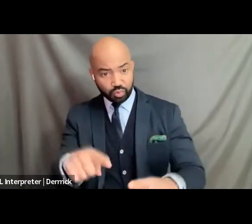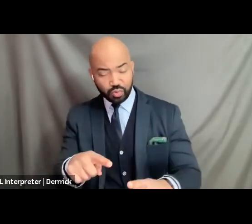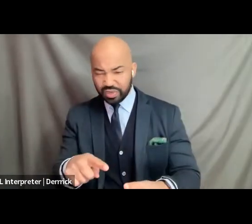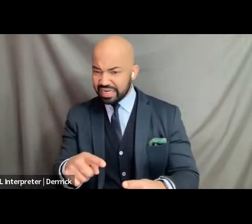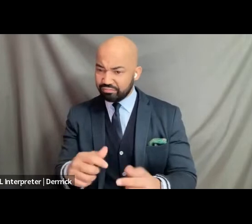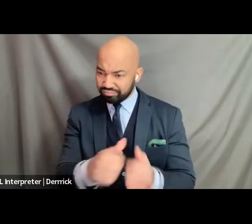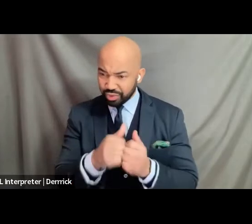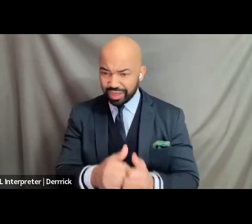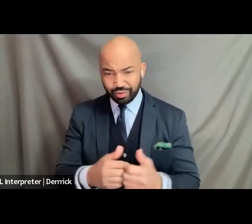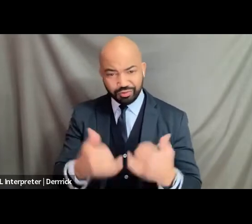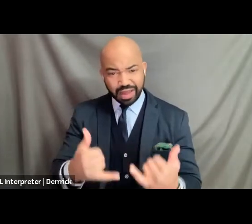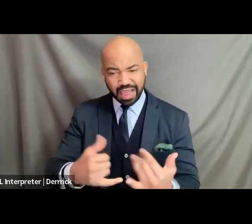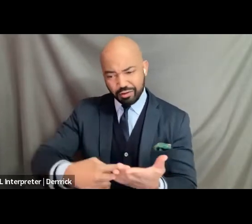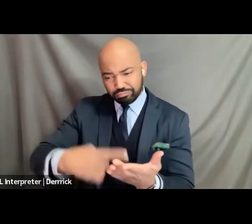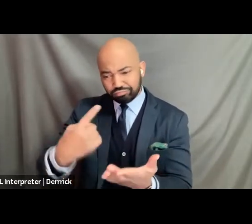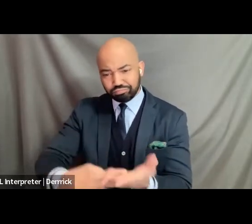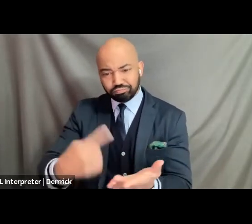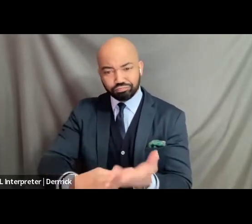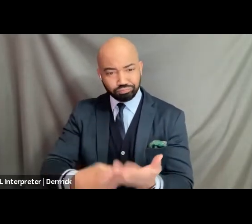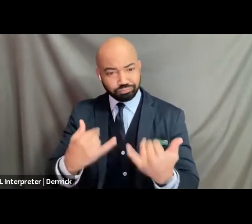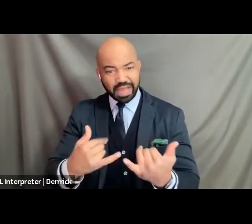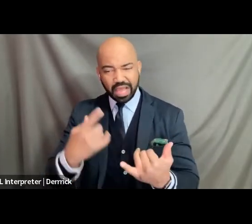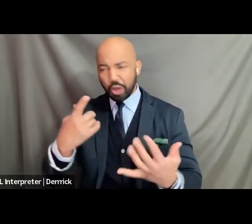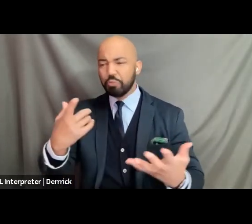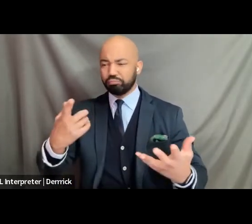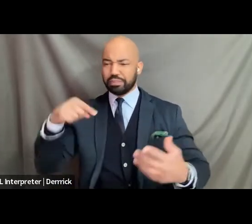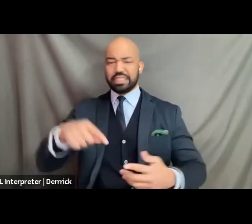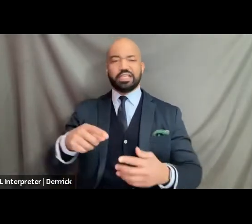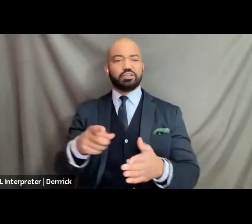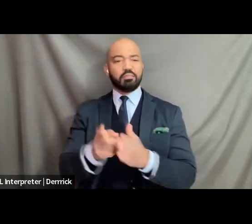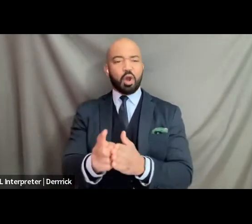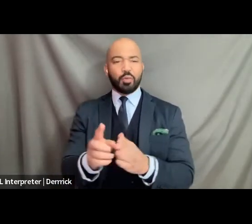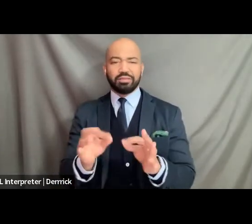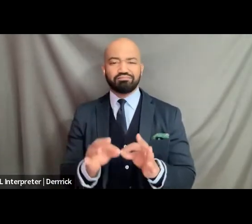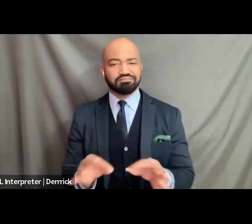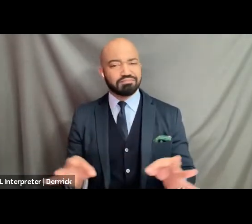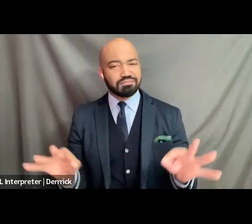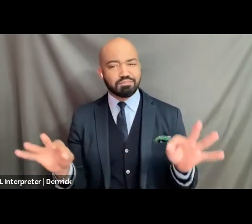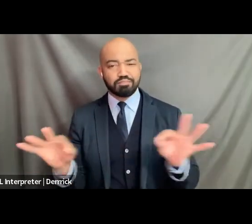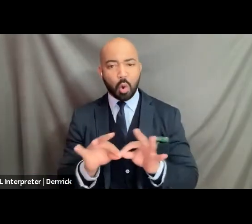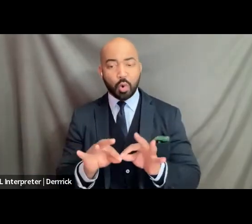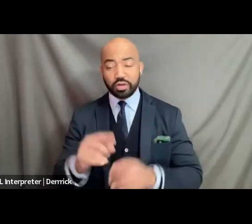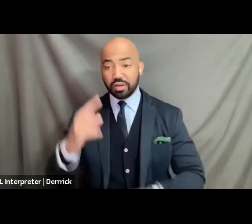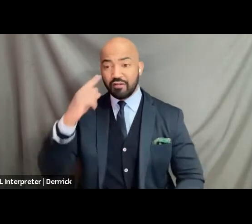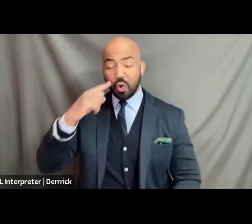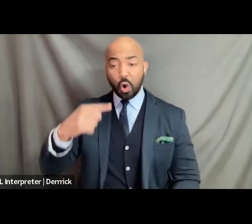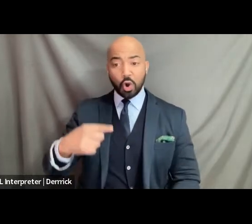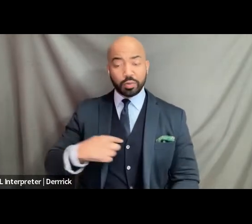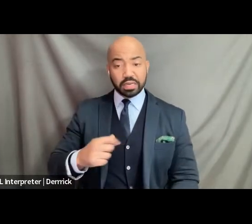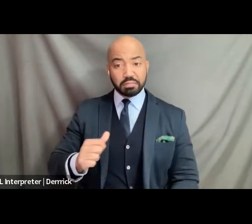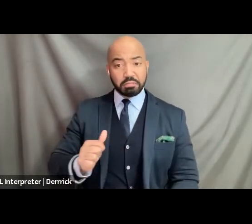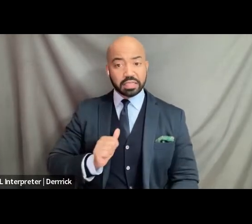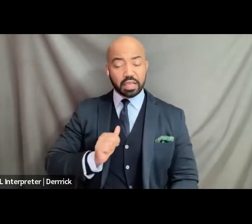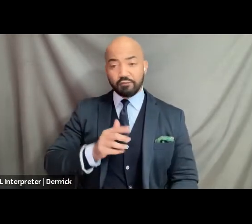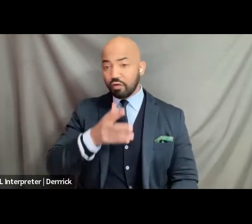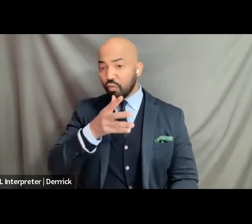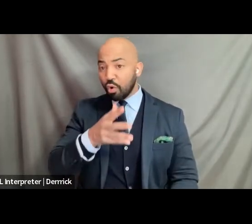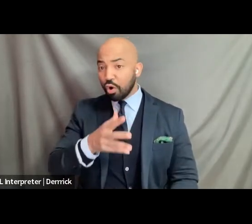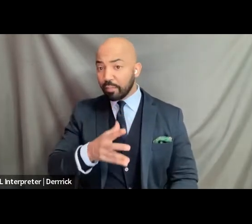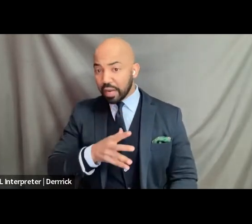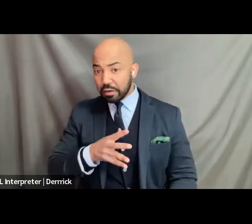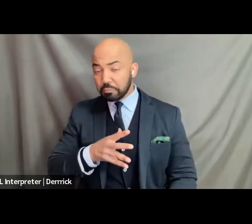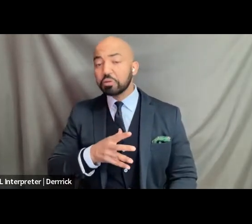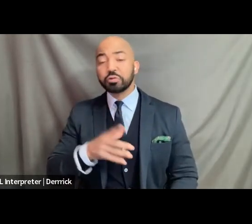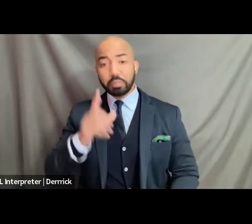a a monumental moment um and it means a lot to me as you know a woman who identifies as